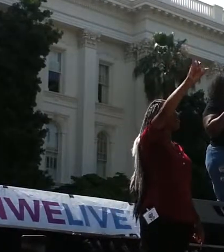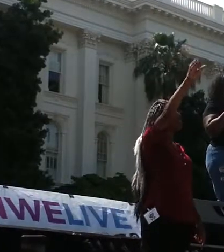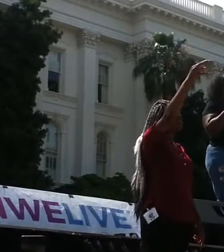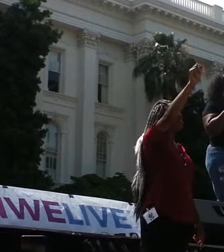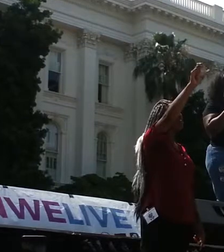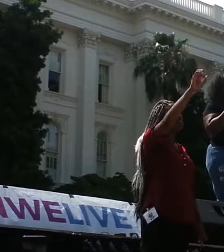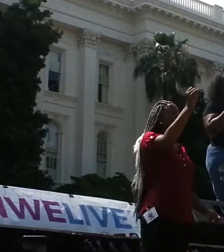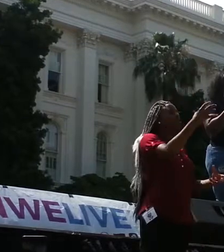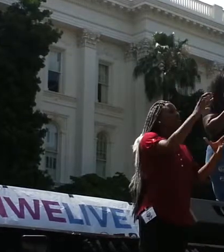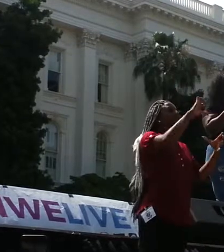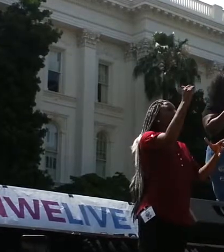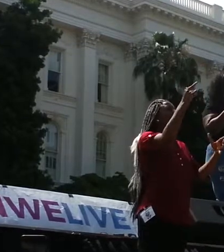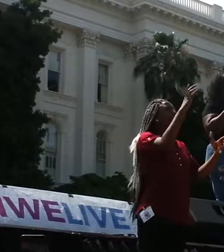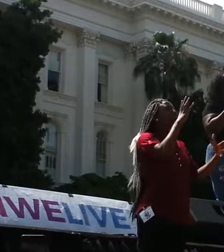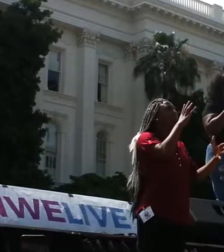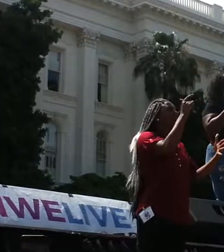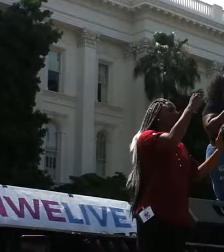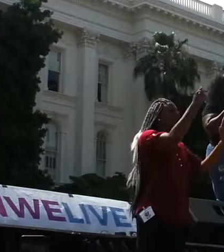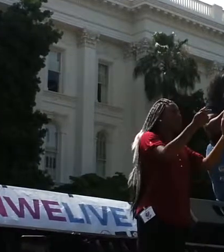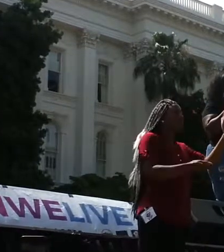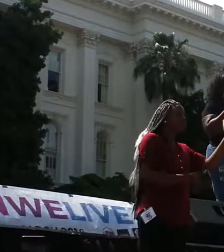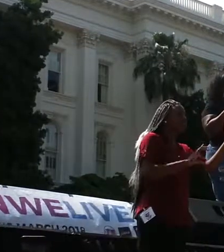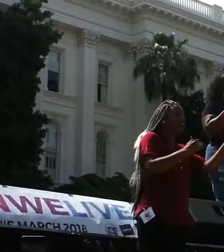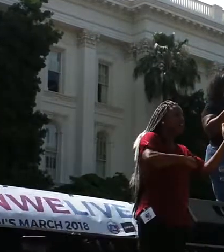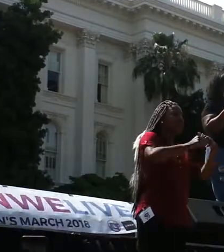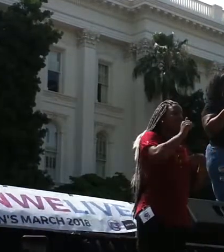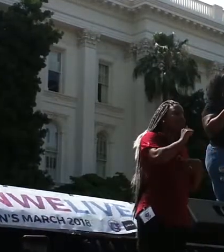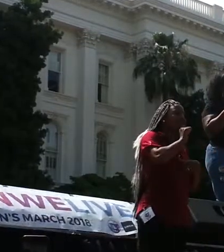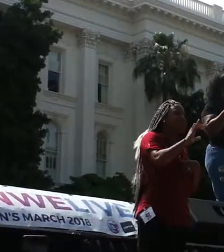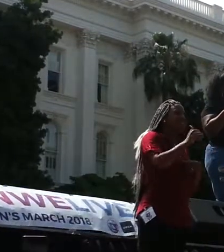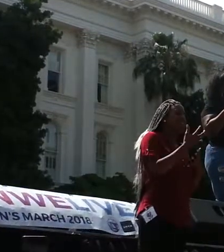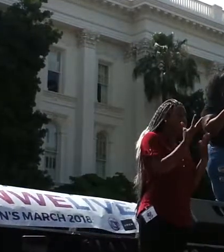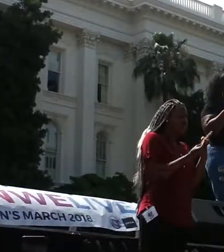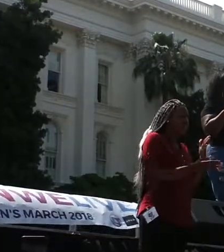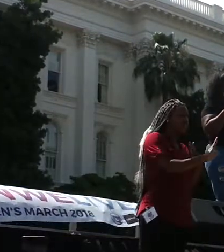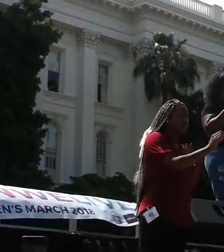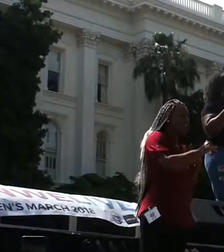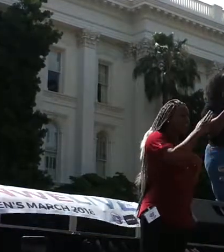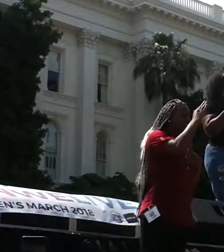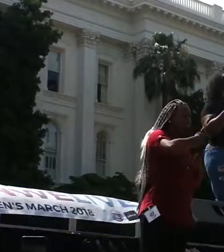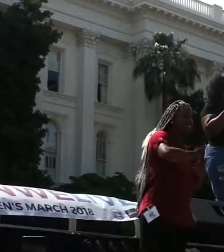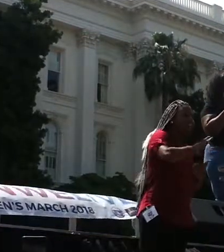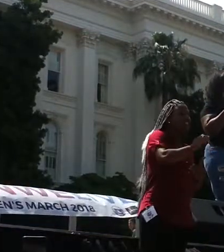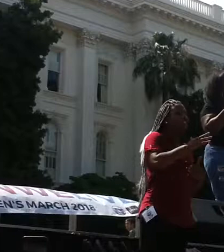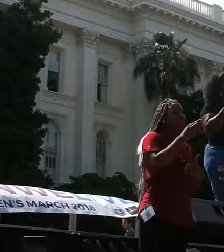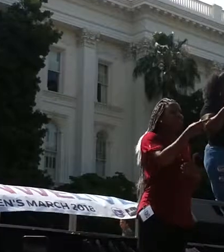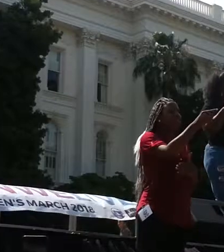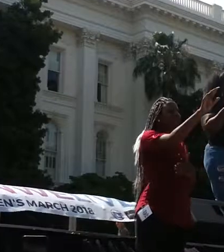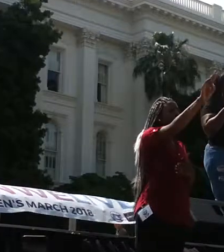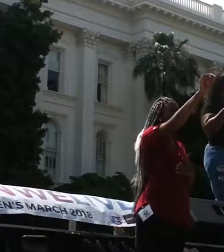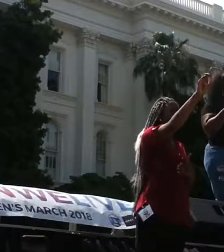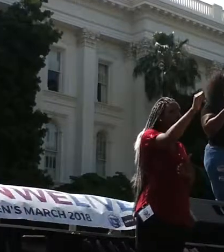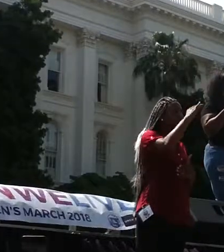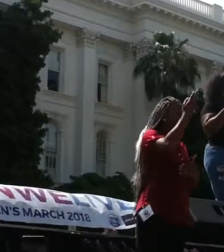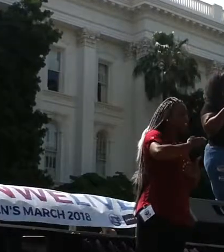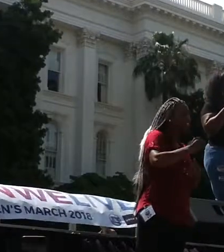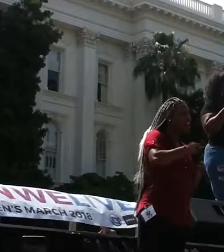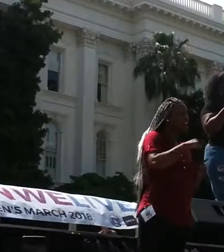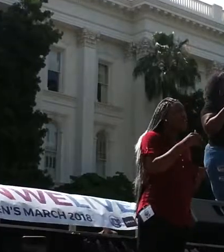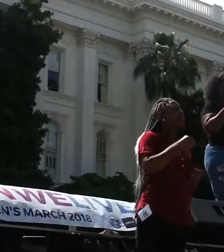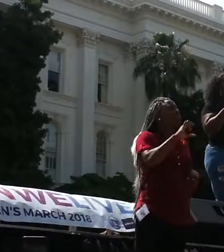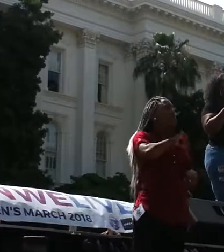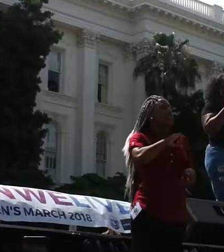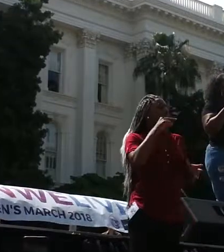other mothers. For it is through their pain and losing their sons and grandsons at the hands of police that we are vigilant and unapologetic